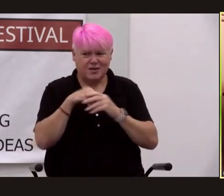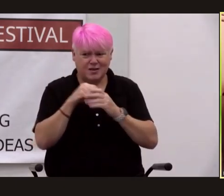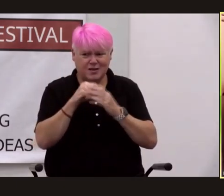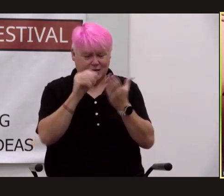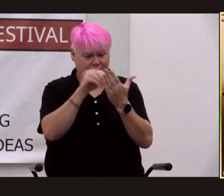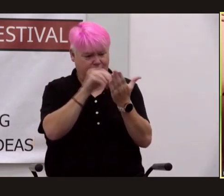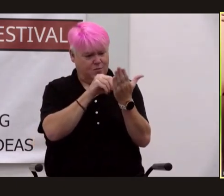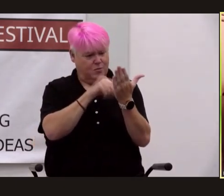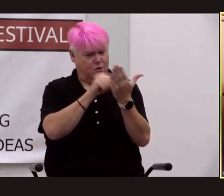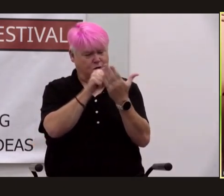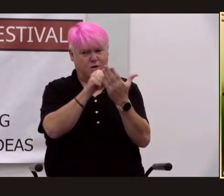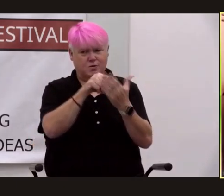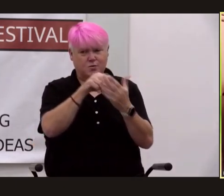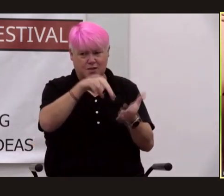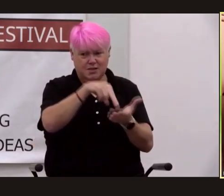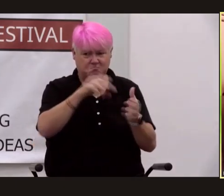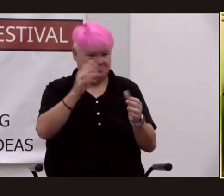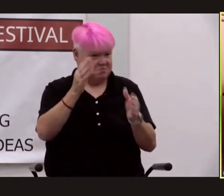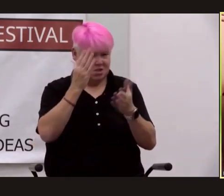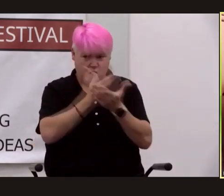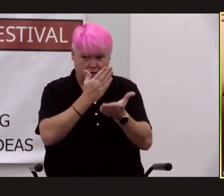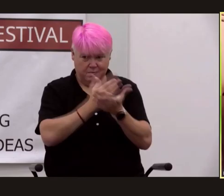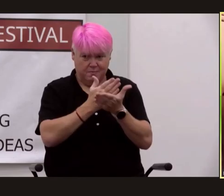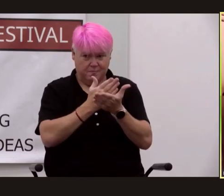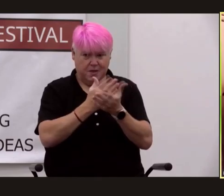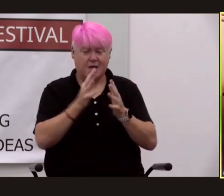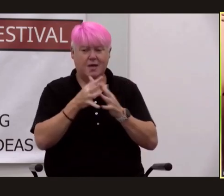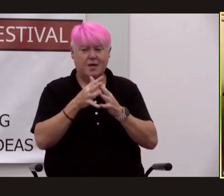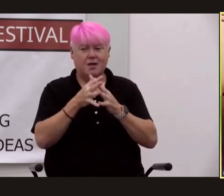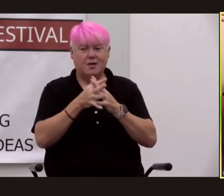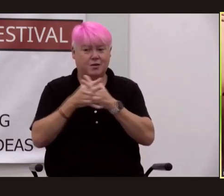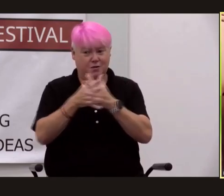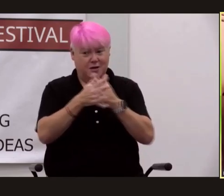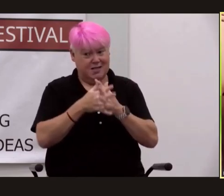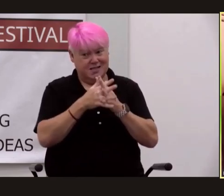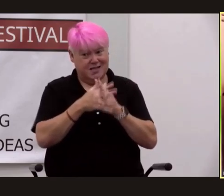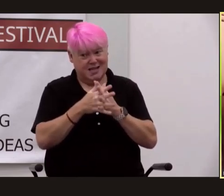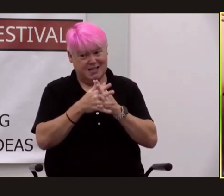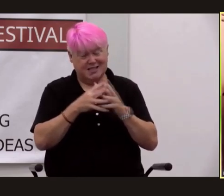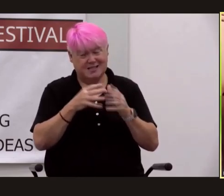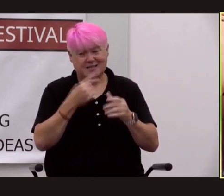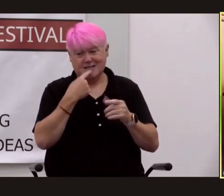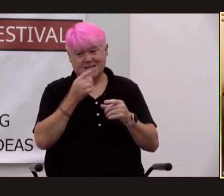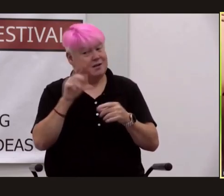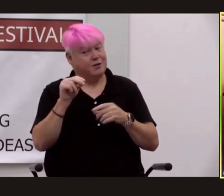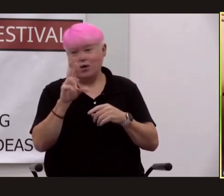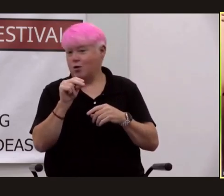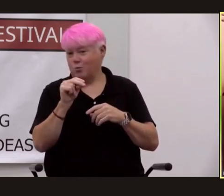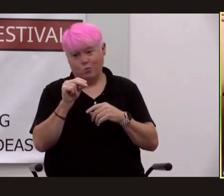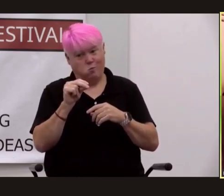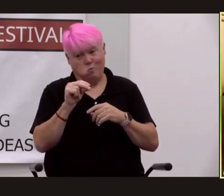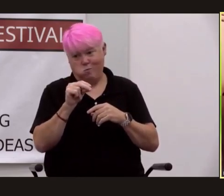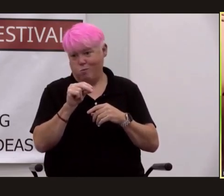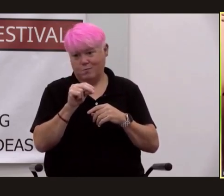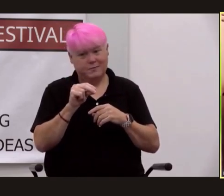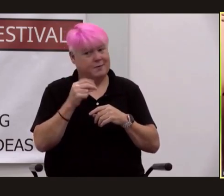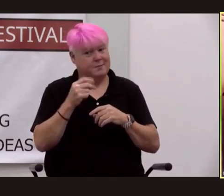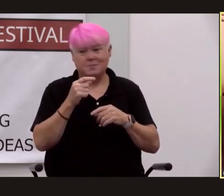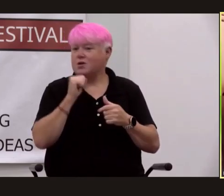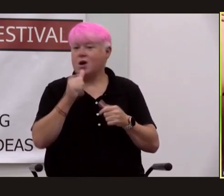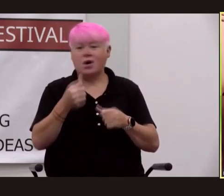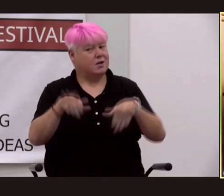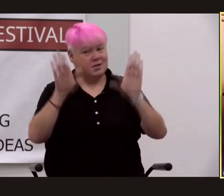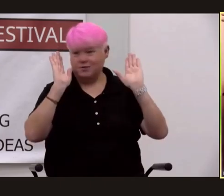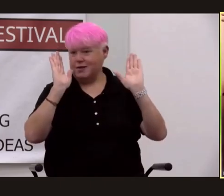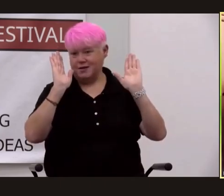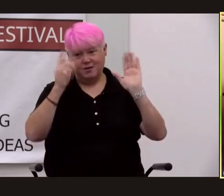and the united states refused to stand down refused to say fine you can keep your emperor just surrender because they